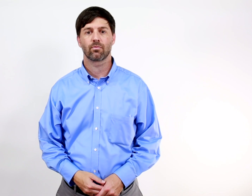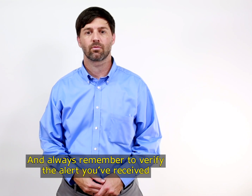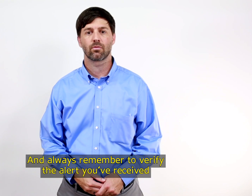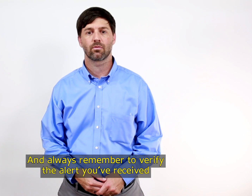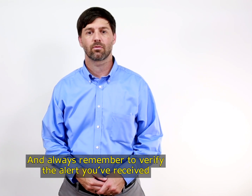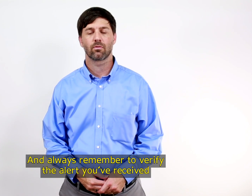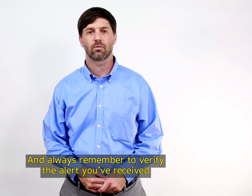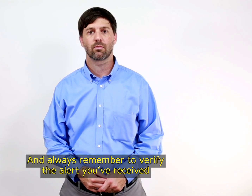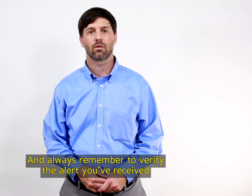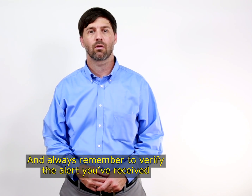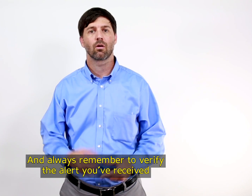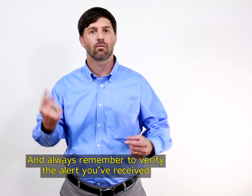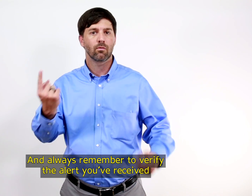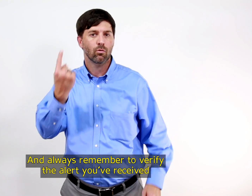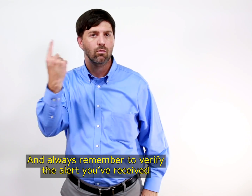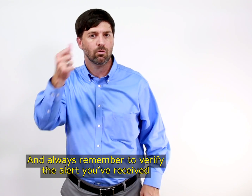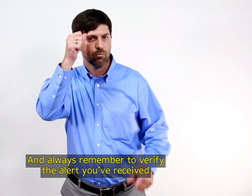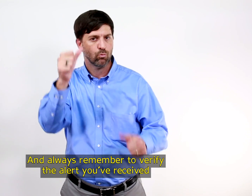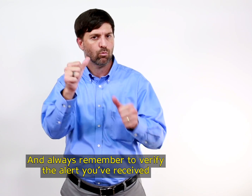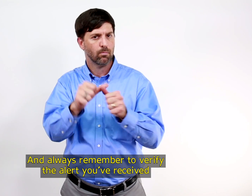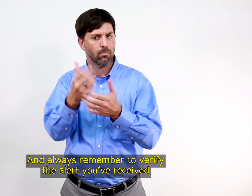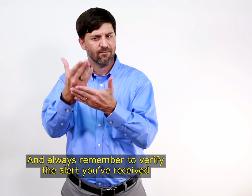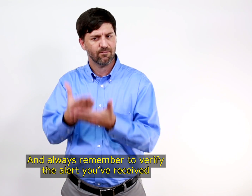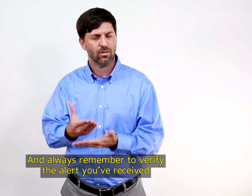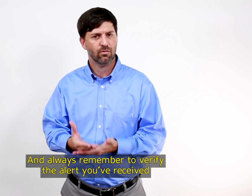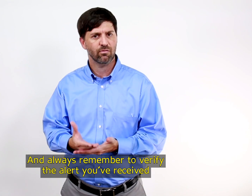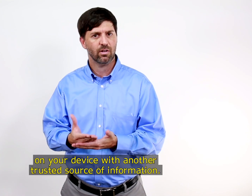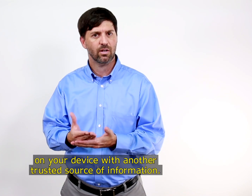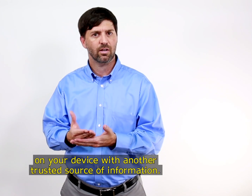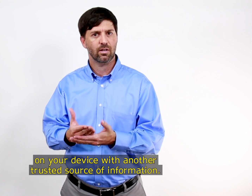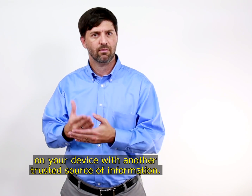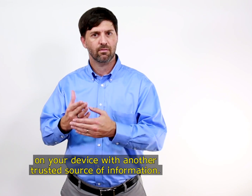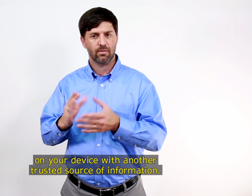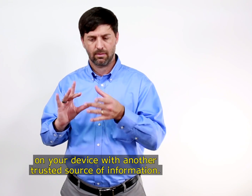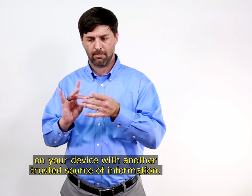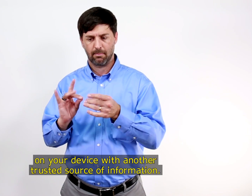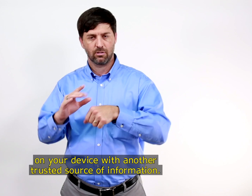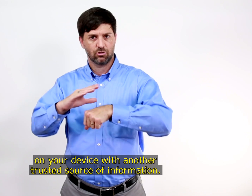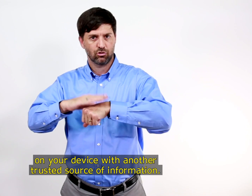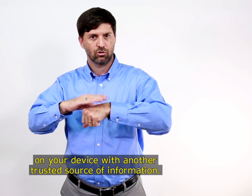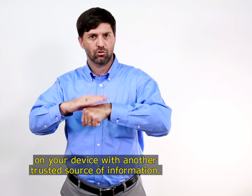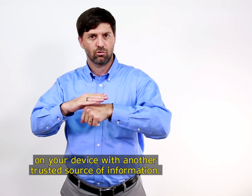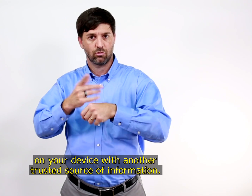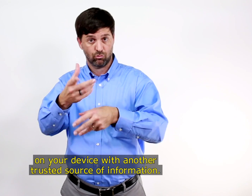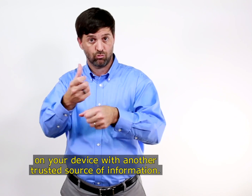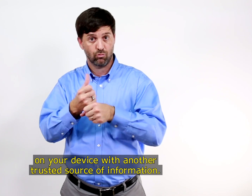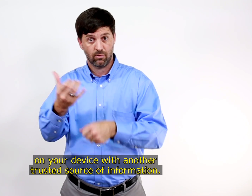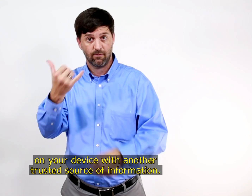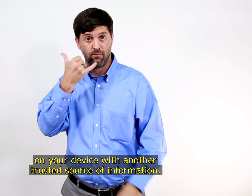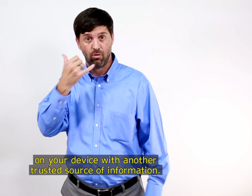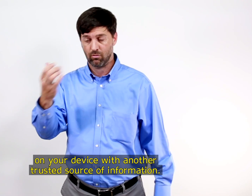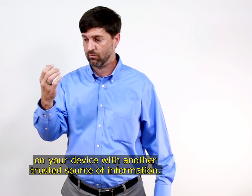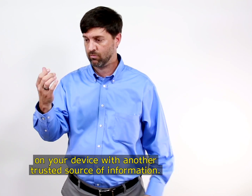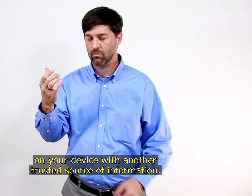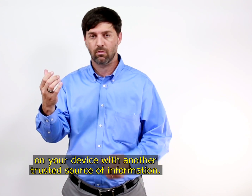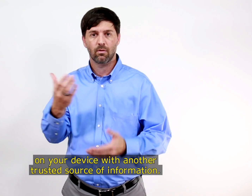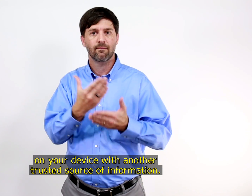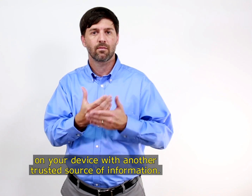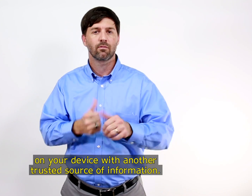And always remember to verify the alert you've received on your device with another trusted source of information.